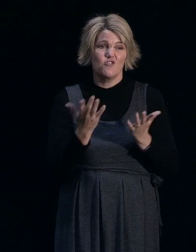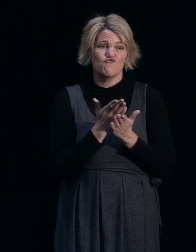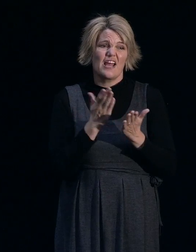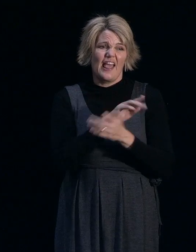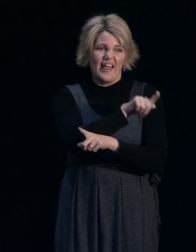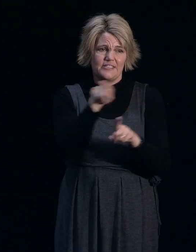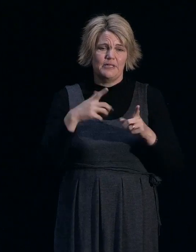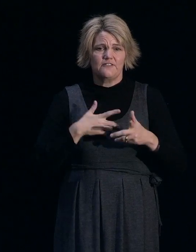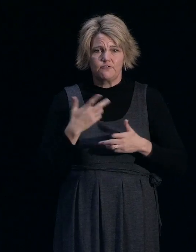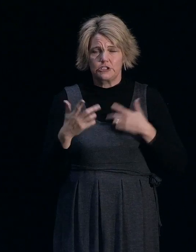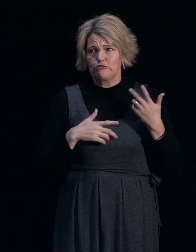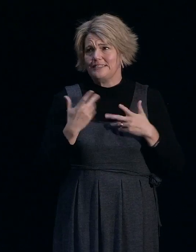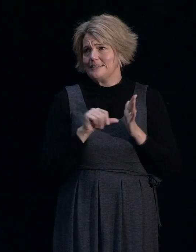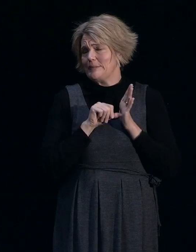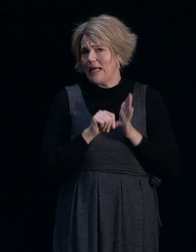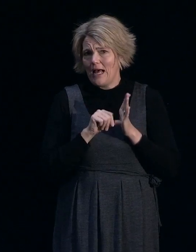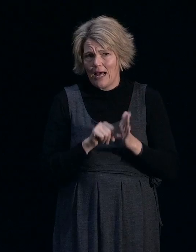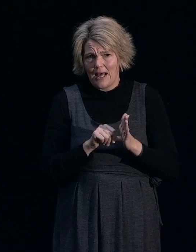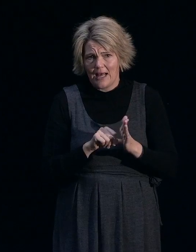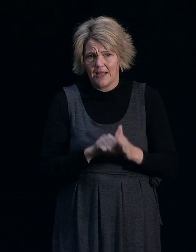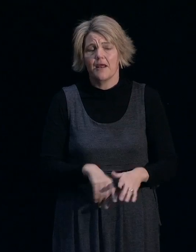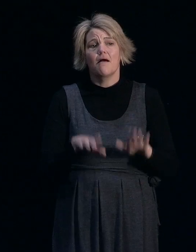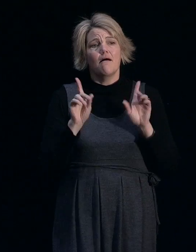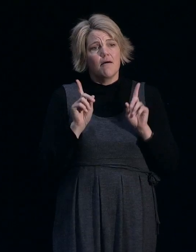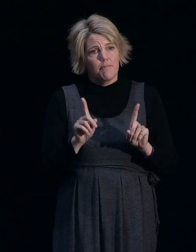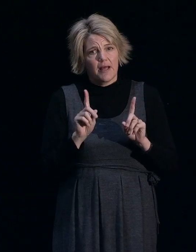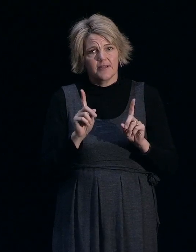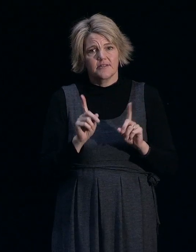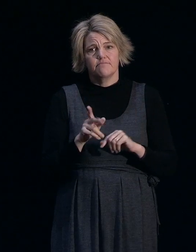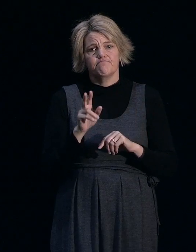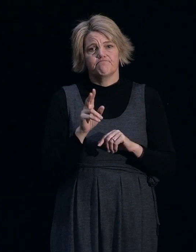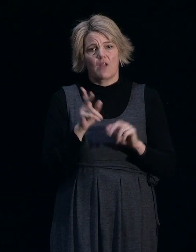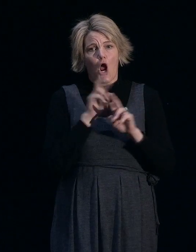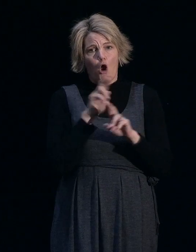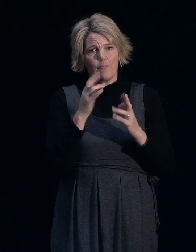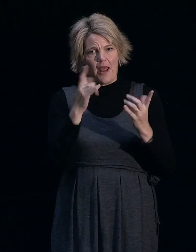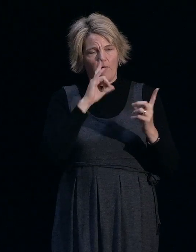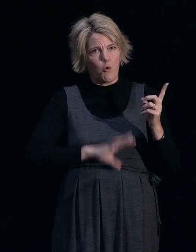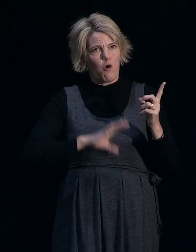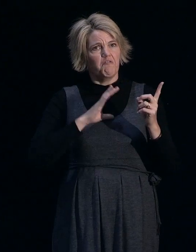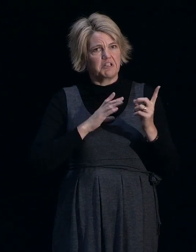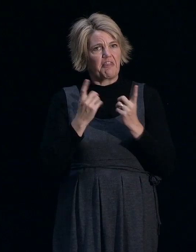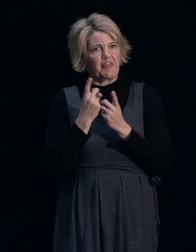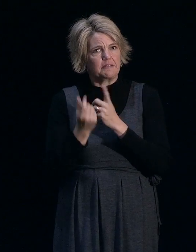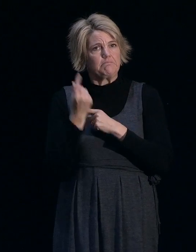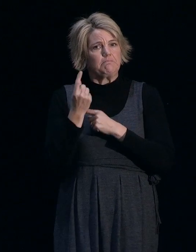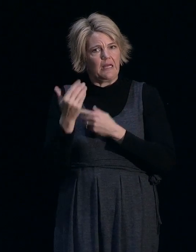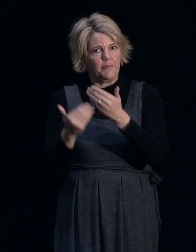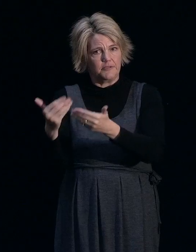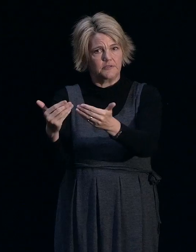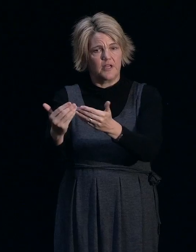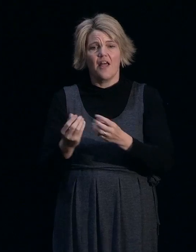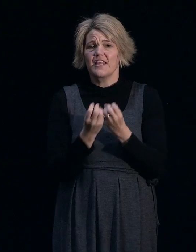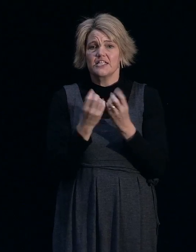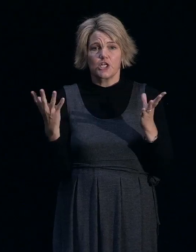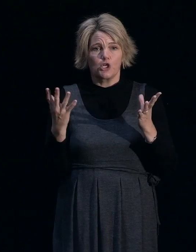So I'm sorry about that. But I do want to hope that we can take some confidence that things can happen. We've got a whole lot of insurers, banks wanting